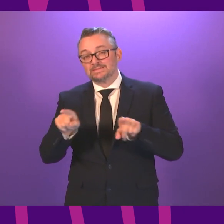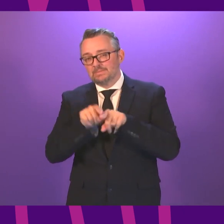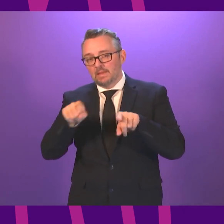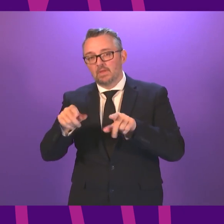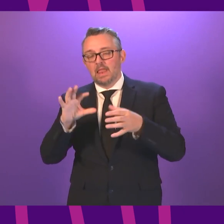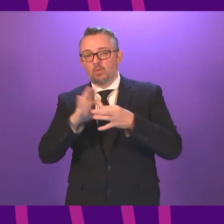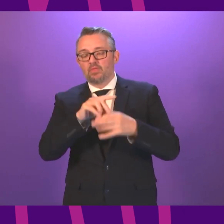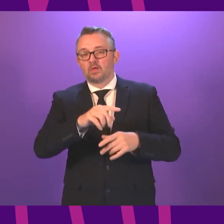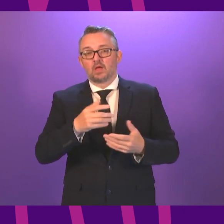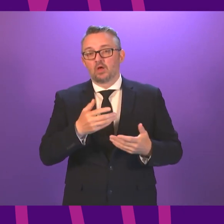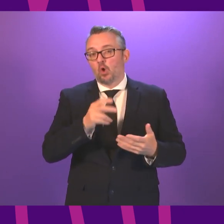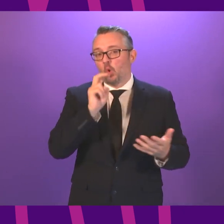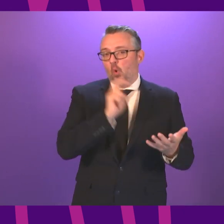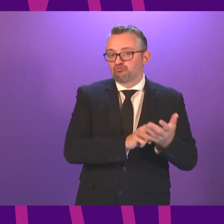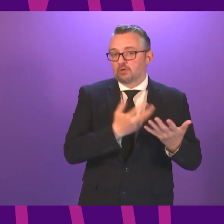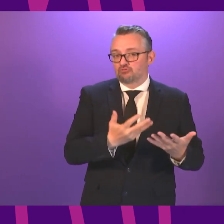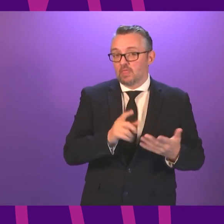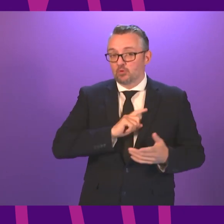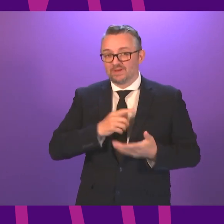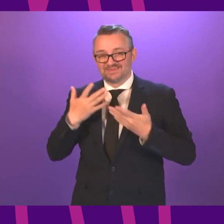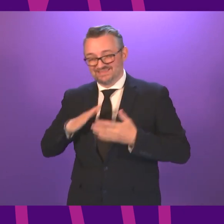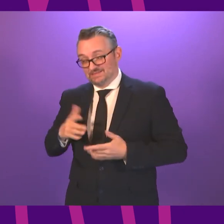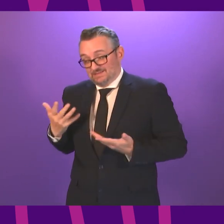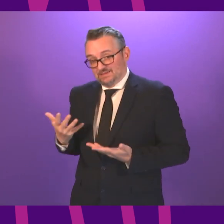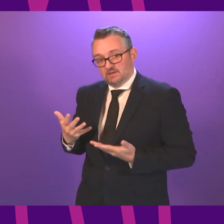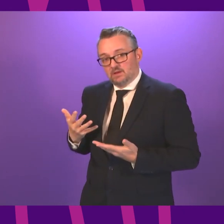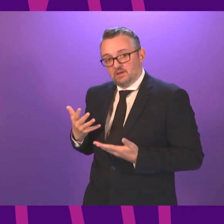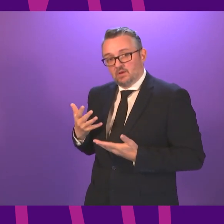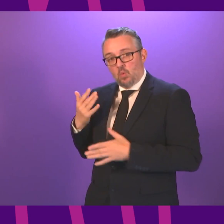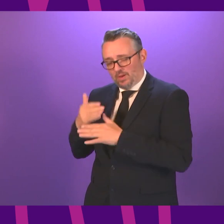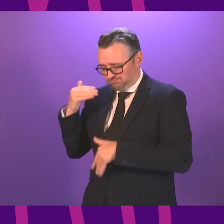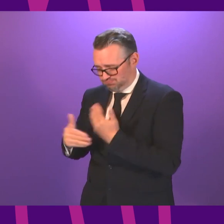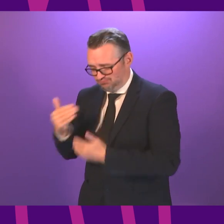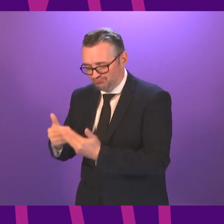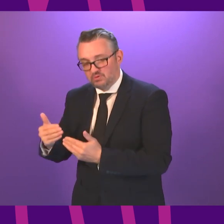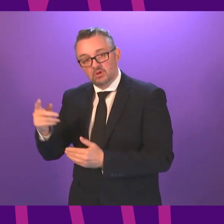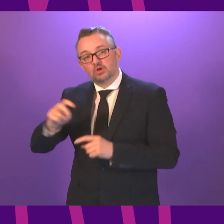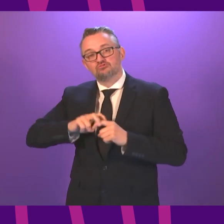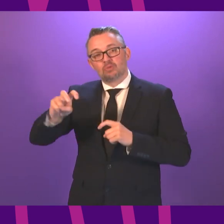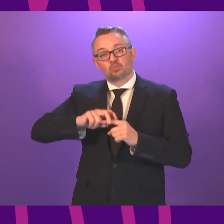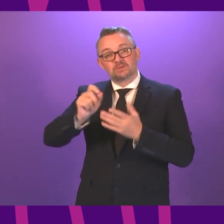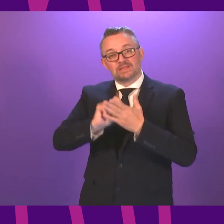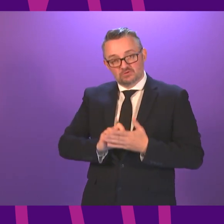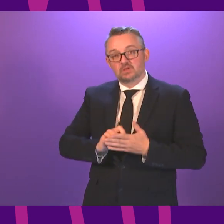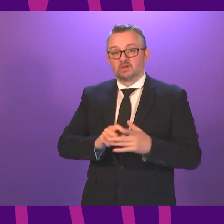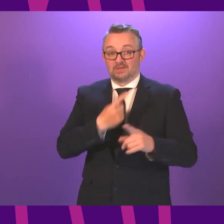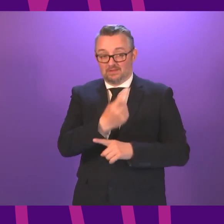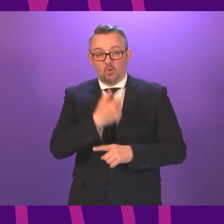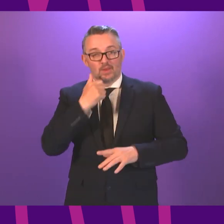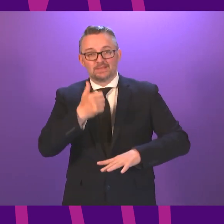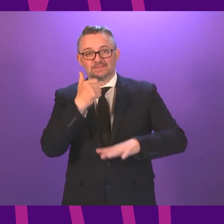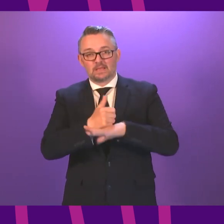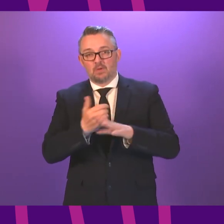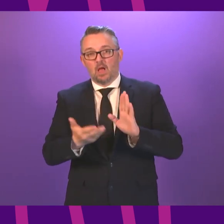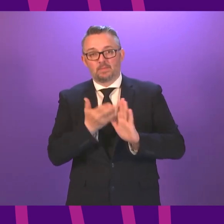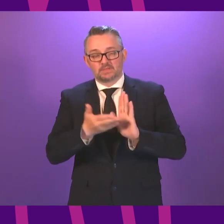contract which is why it is important to get this work underway within the first 100 days the Transport Secretary in due course will set out updates in